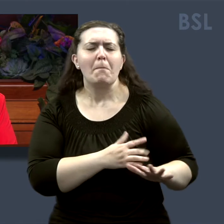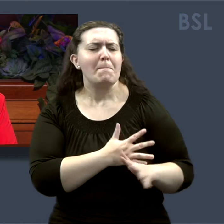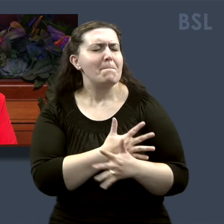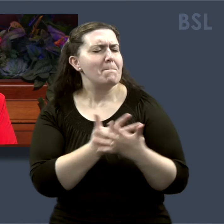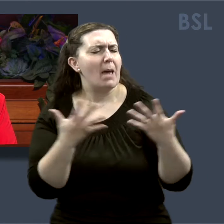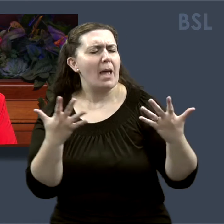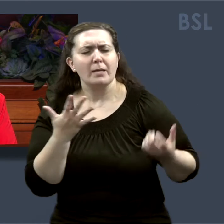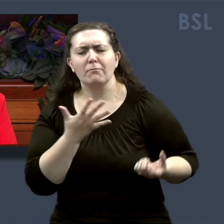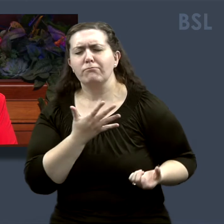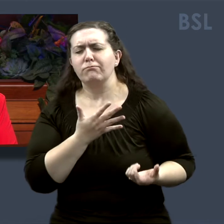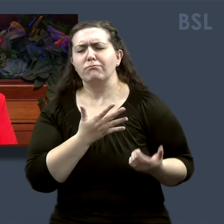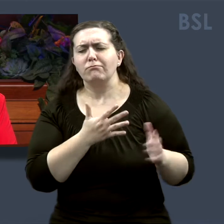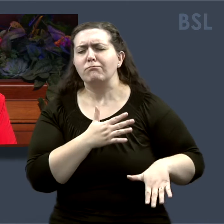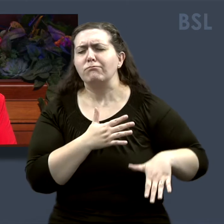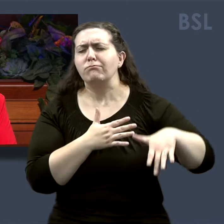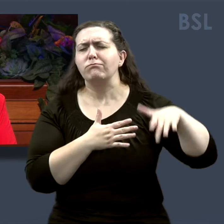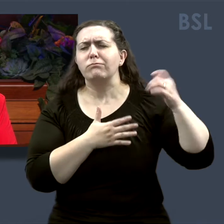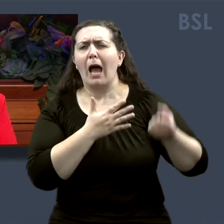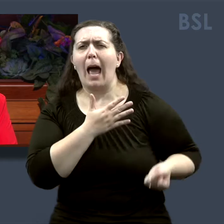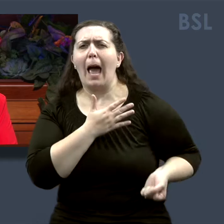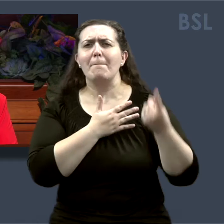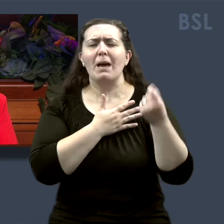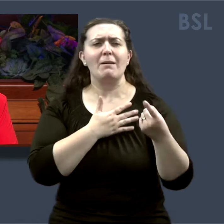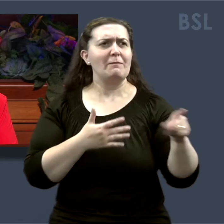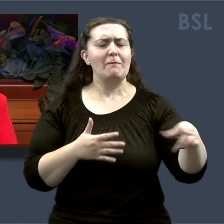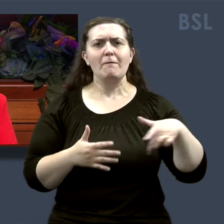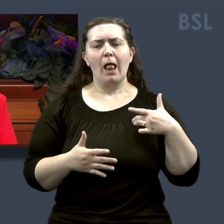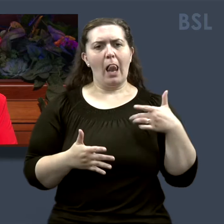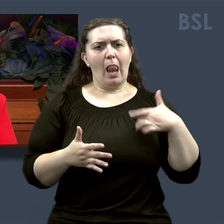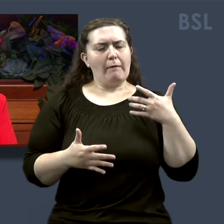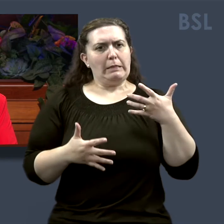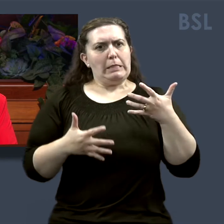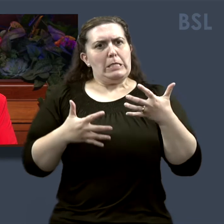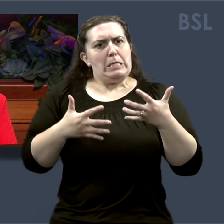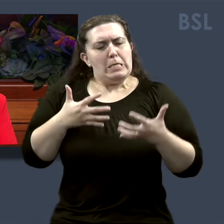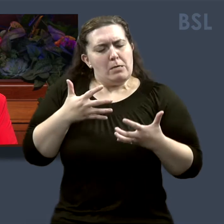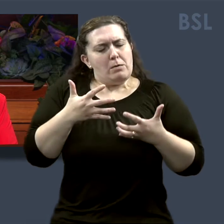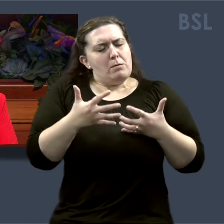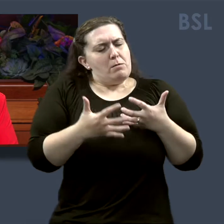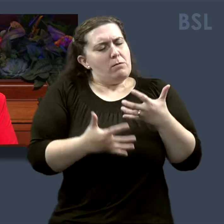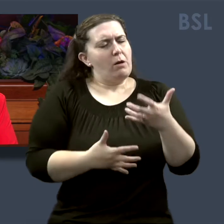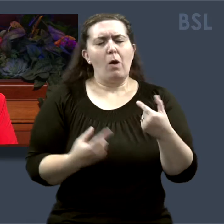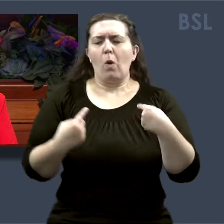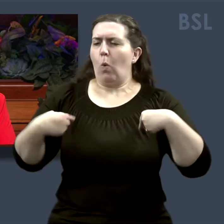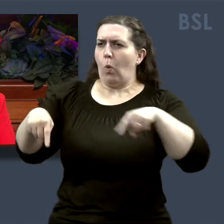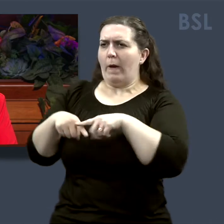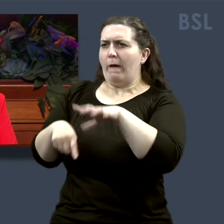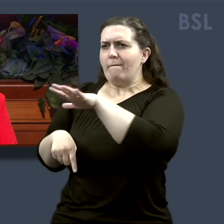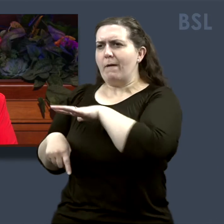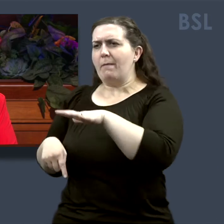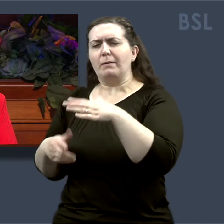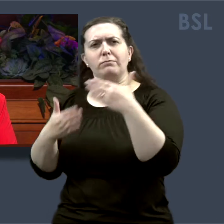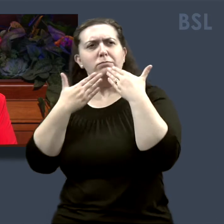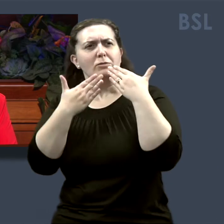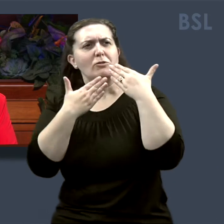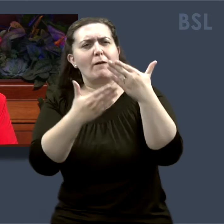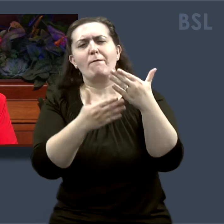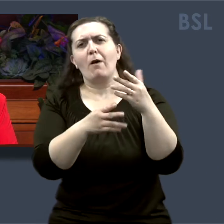have been many times throughout her life when she felt like she couldn't go on. We will be forever grateful to the earthly